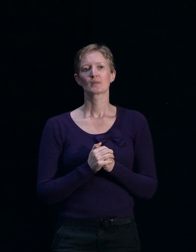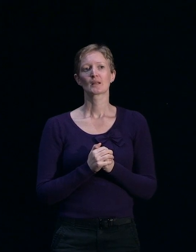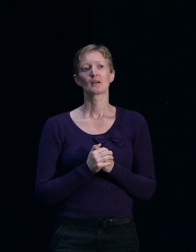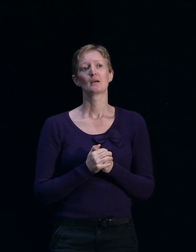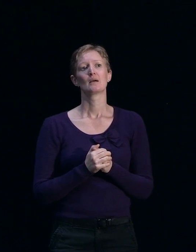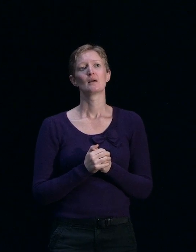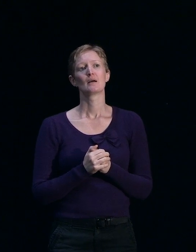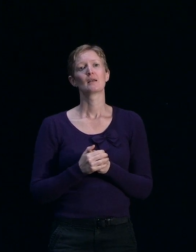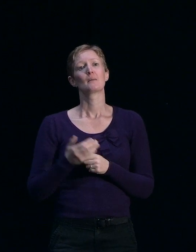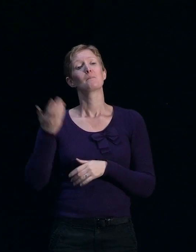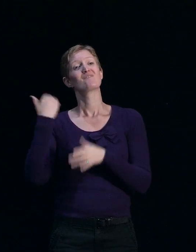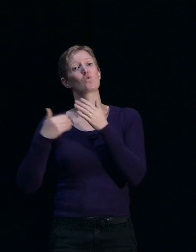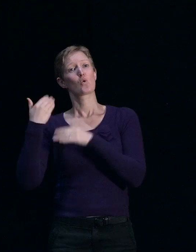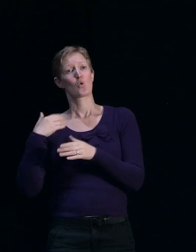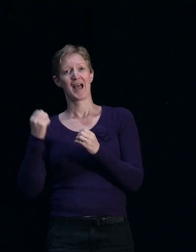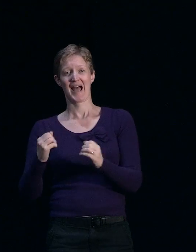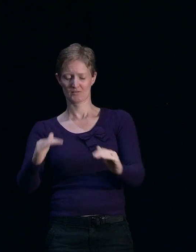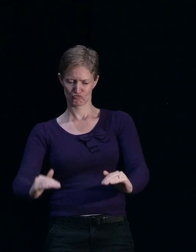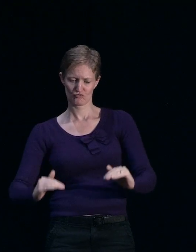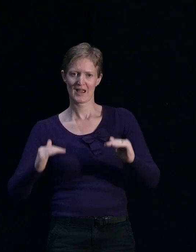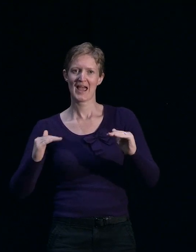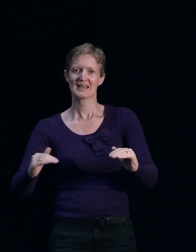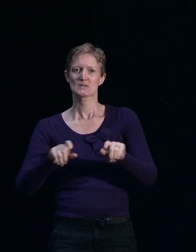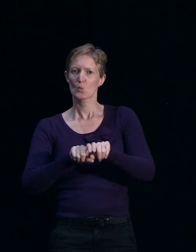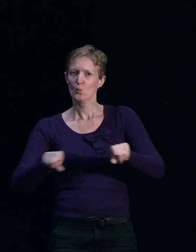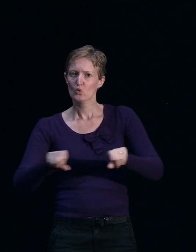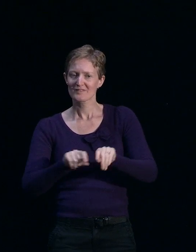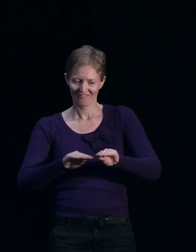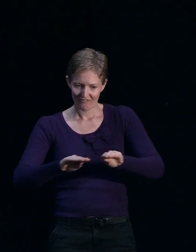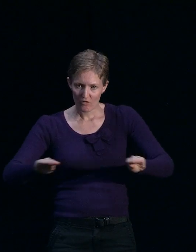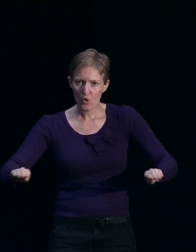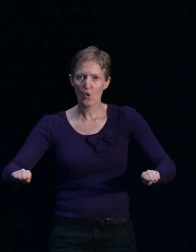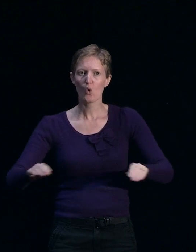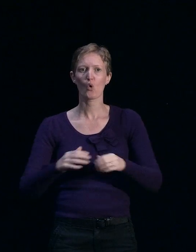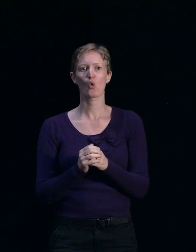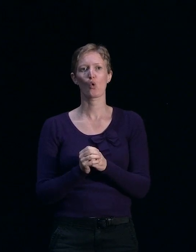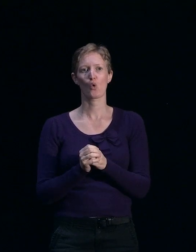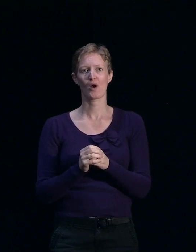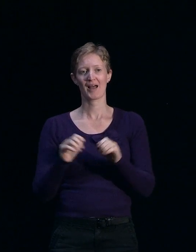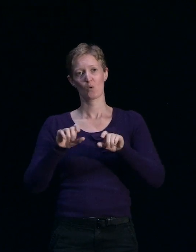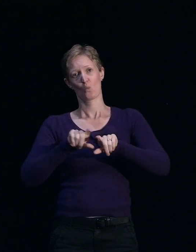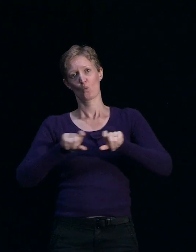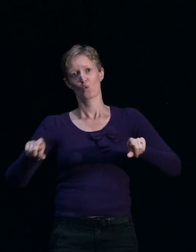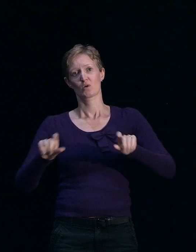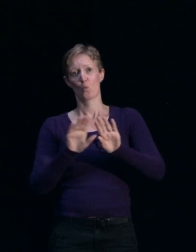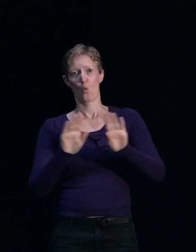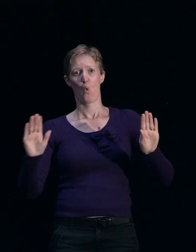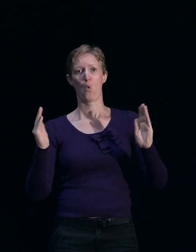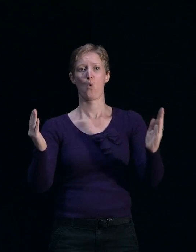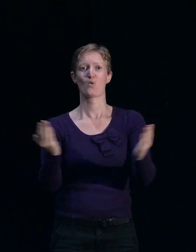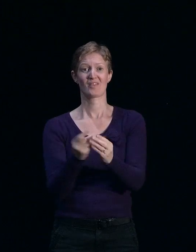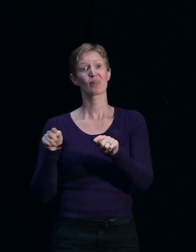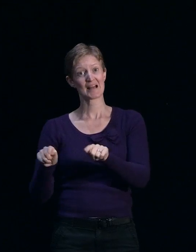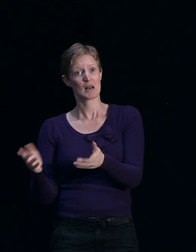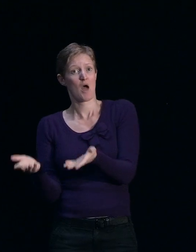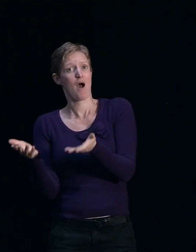wooden floors and wooden or concrete piles and weatherboard houses which were much lighter. Now,